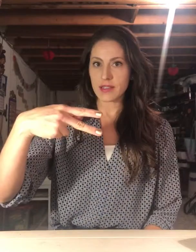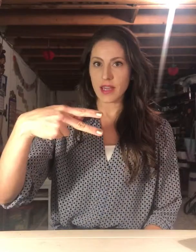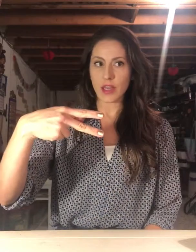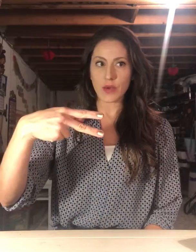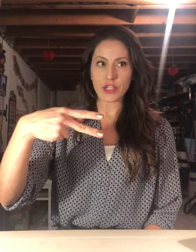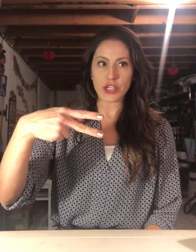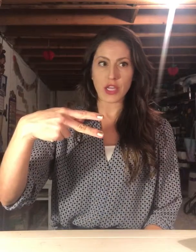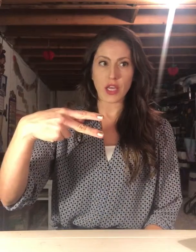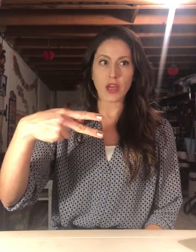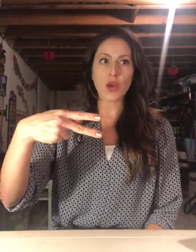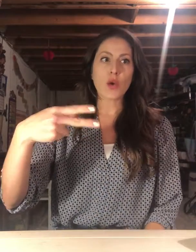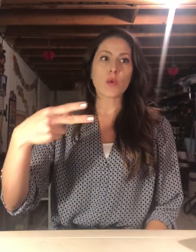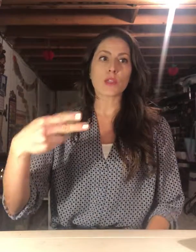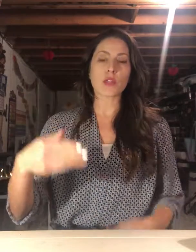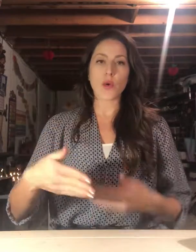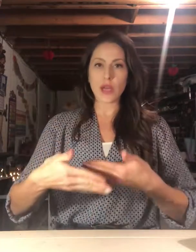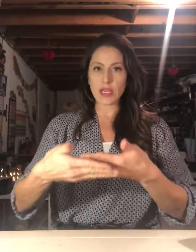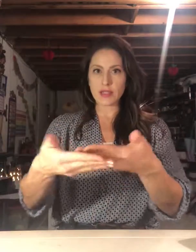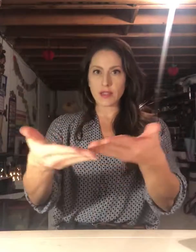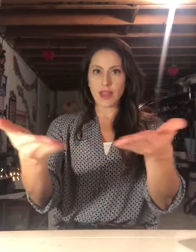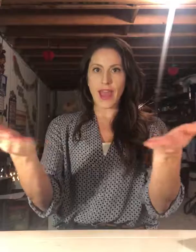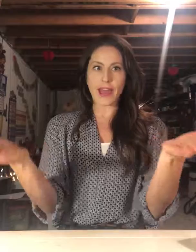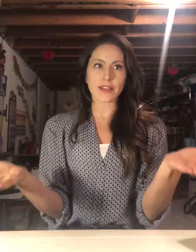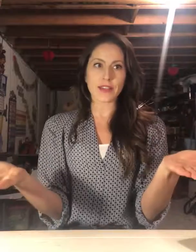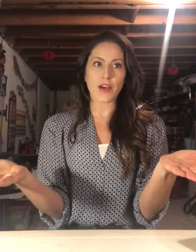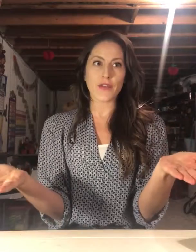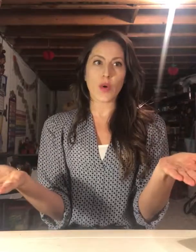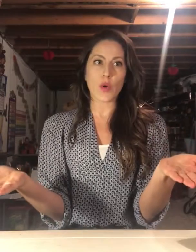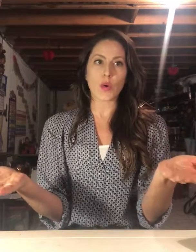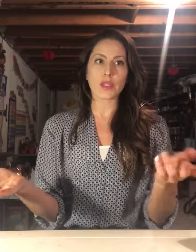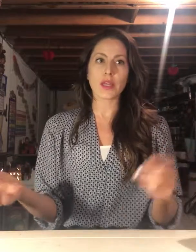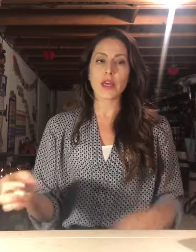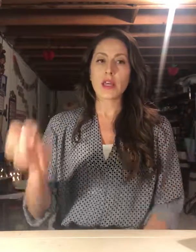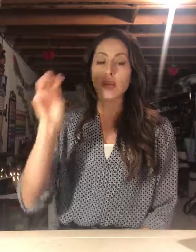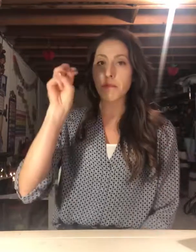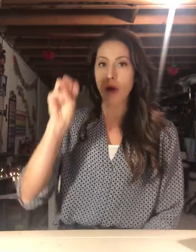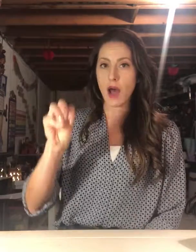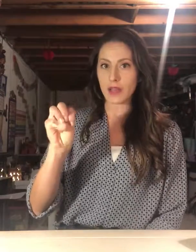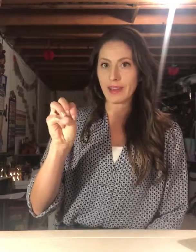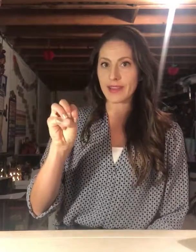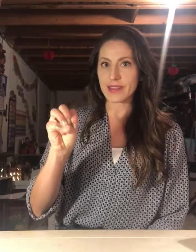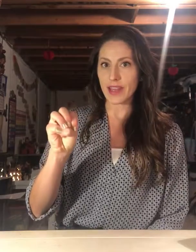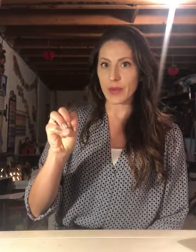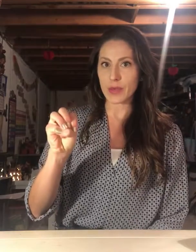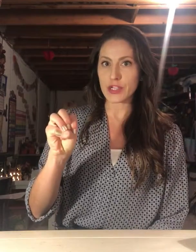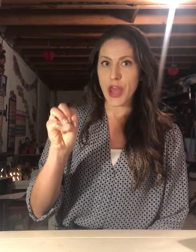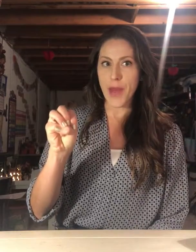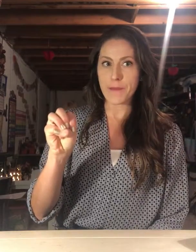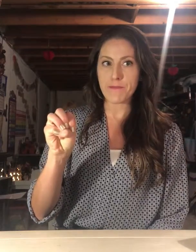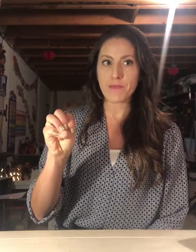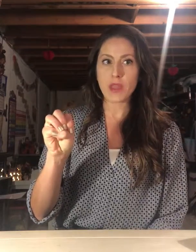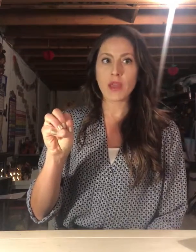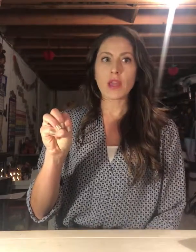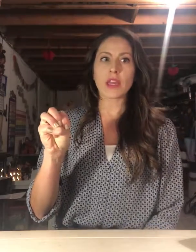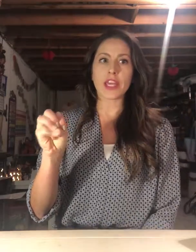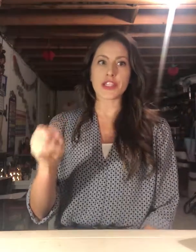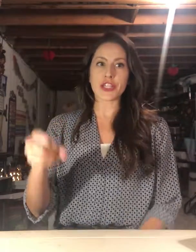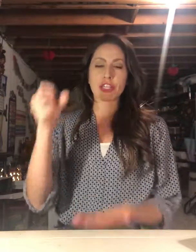sign language G, was known as the land of gold. The Mali, sign language M, nation